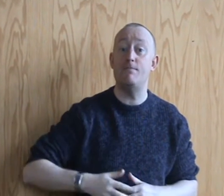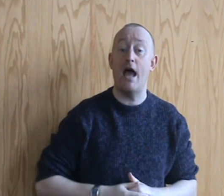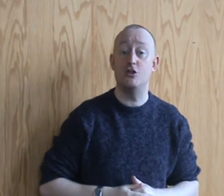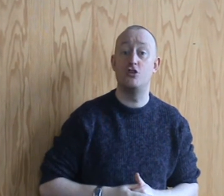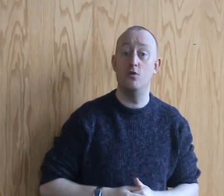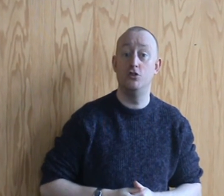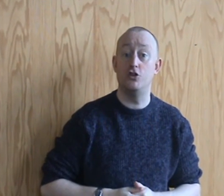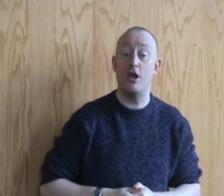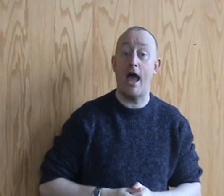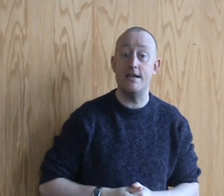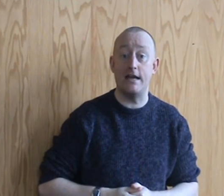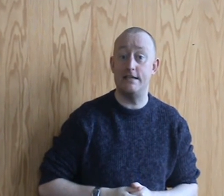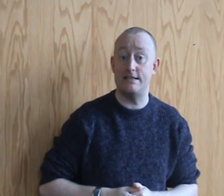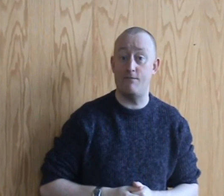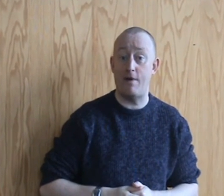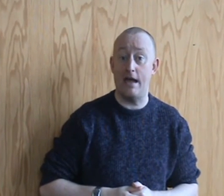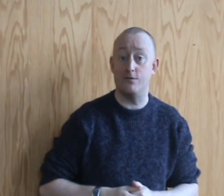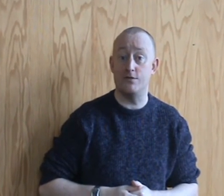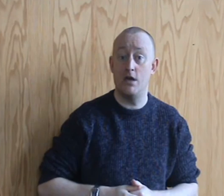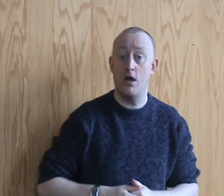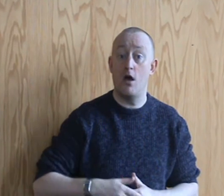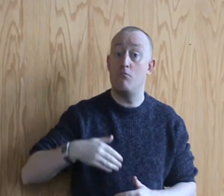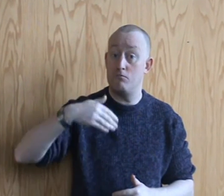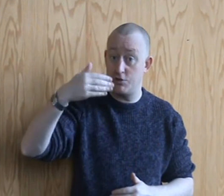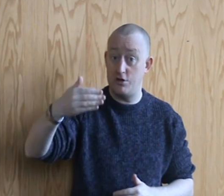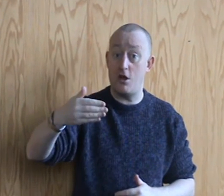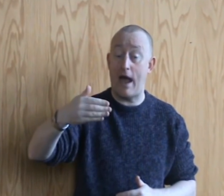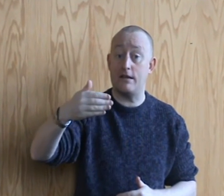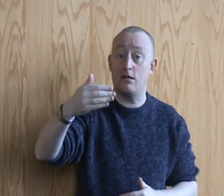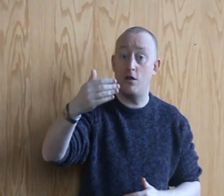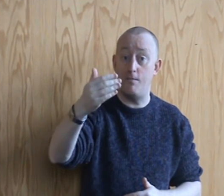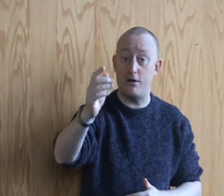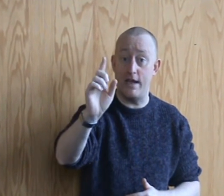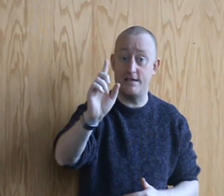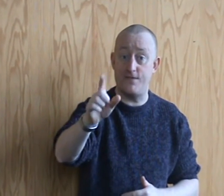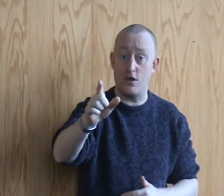as 297 pounds sooner you act the better age figure